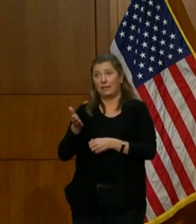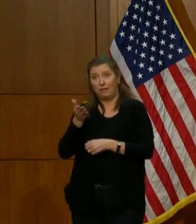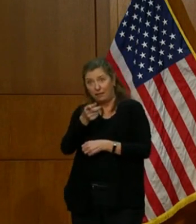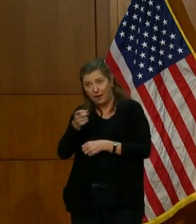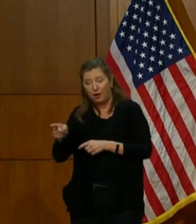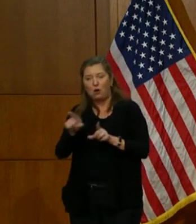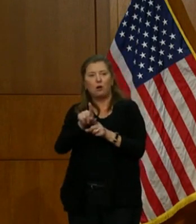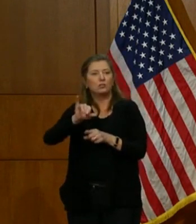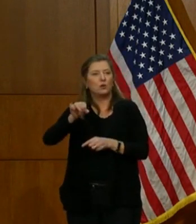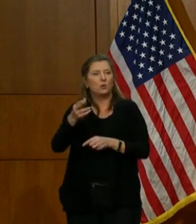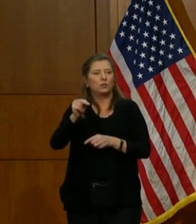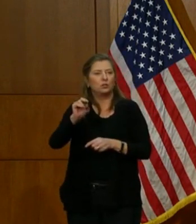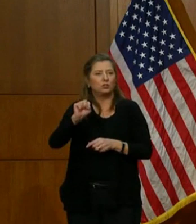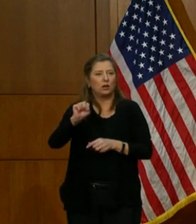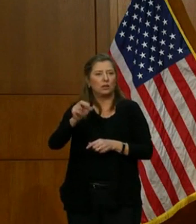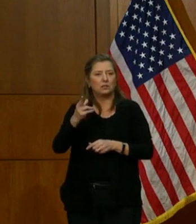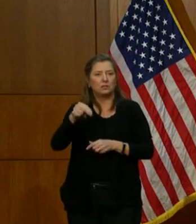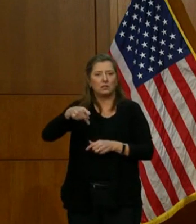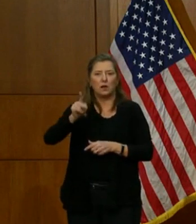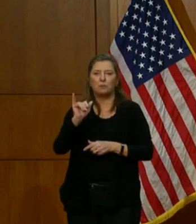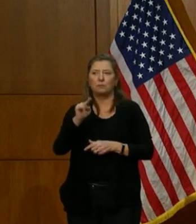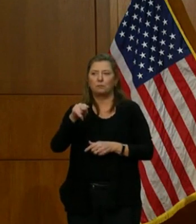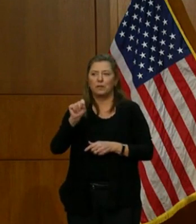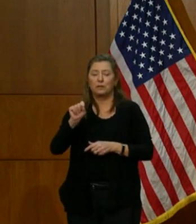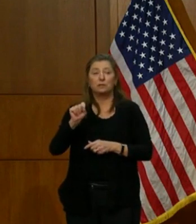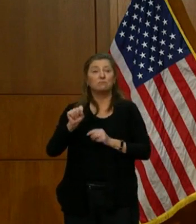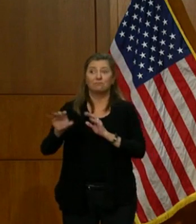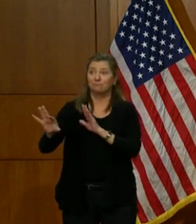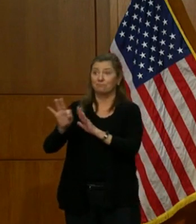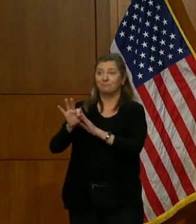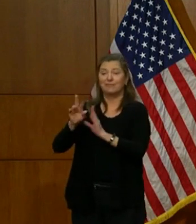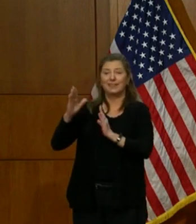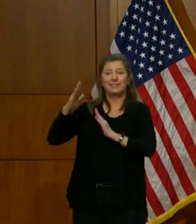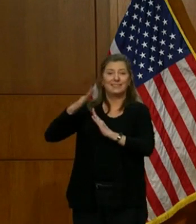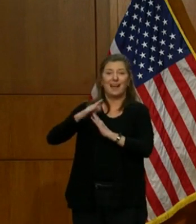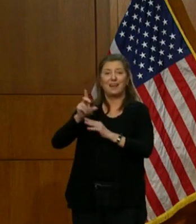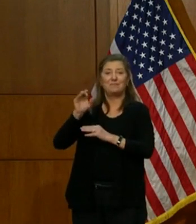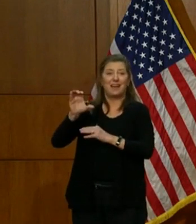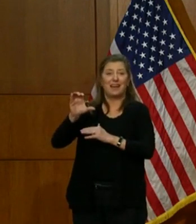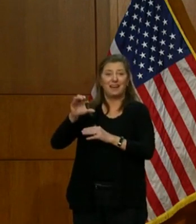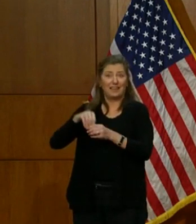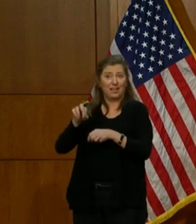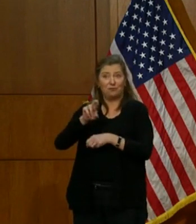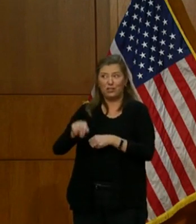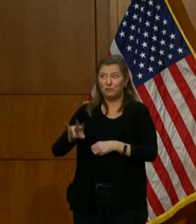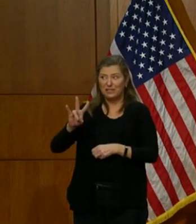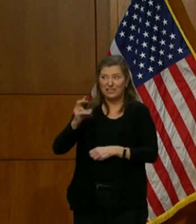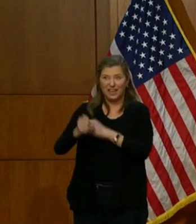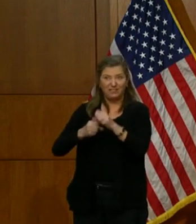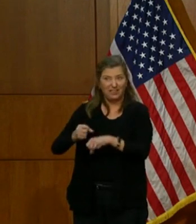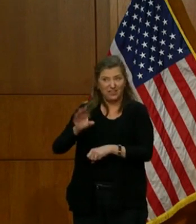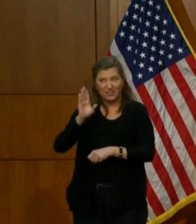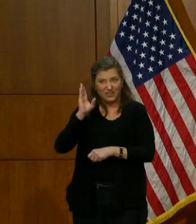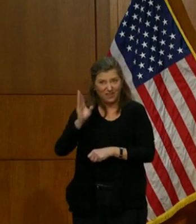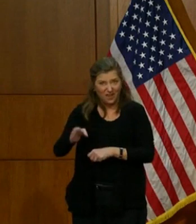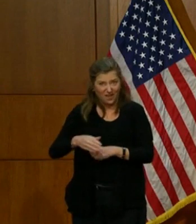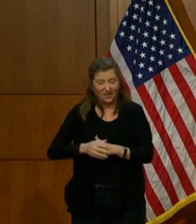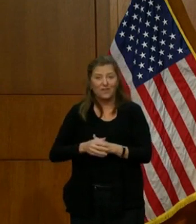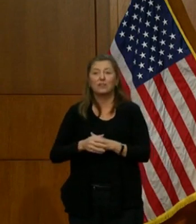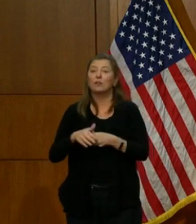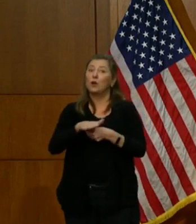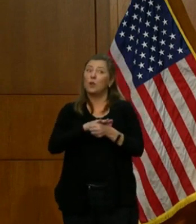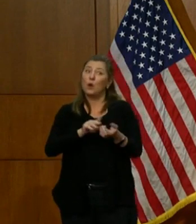Hopkins. He has been named one of Richmond's top docs seven years in a row, and local